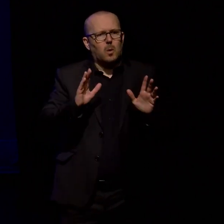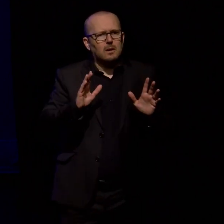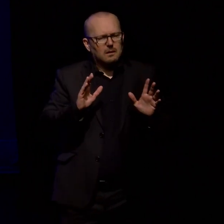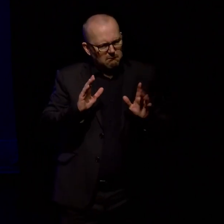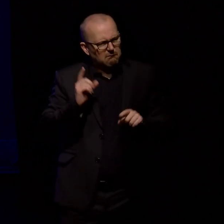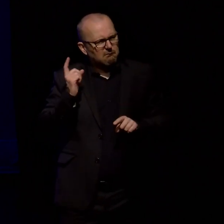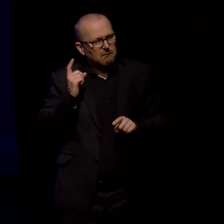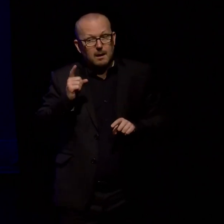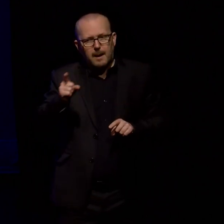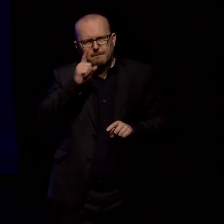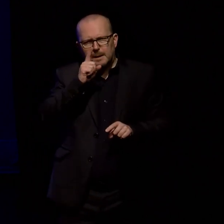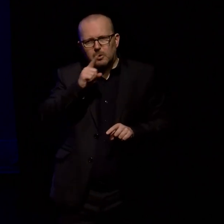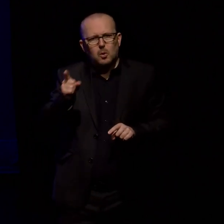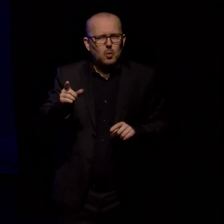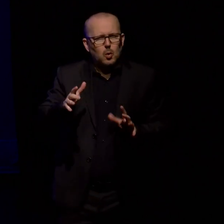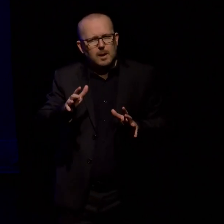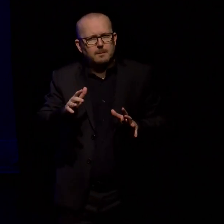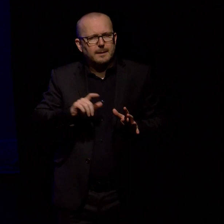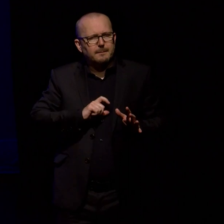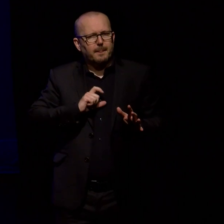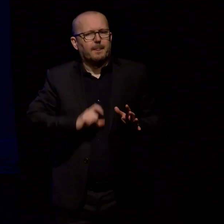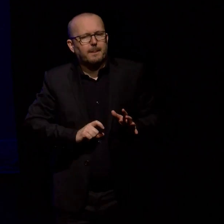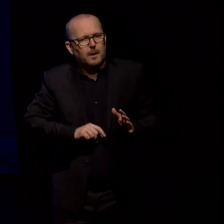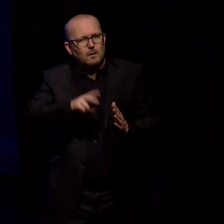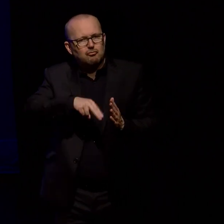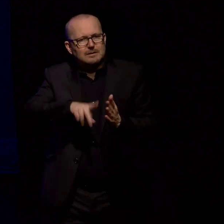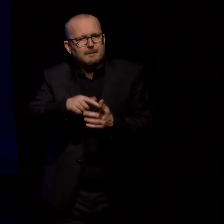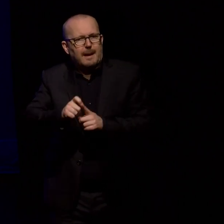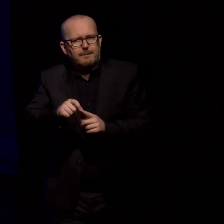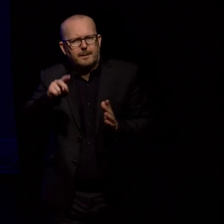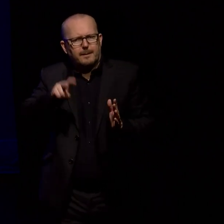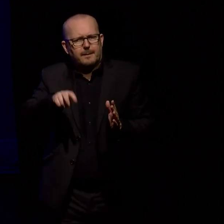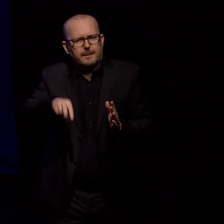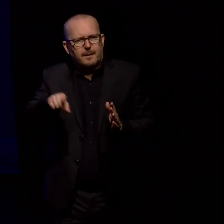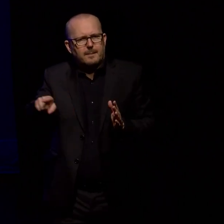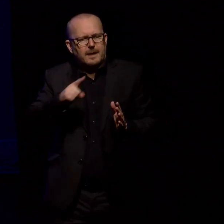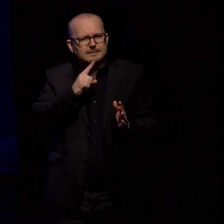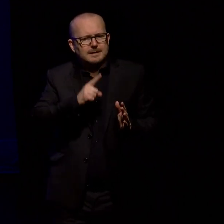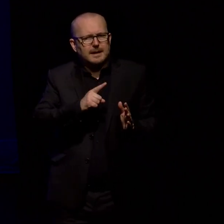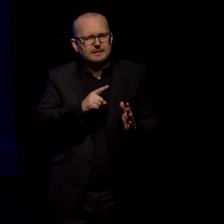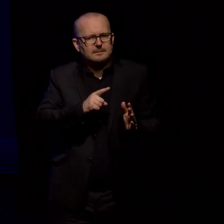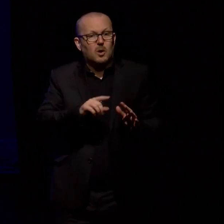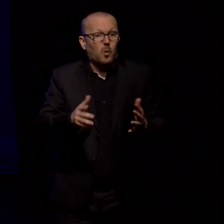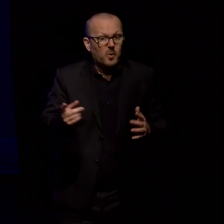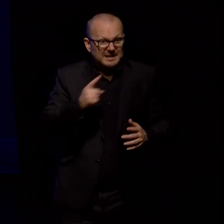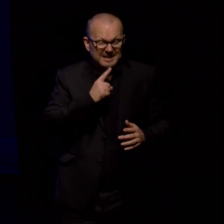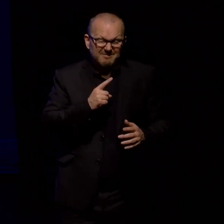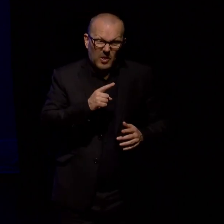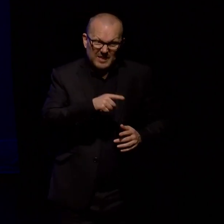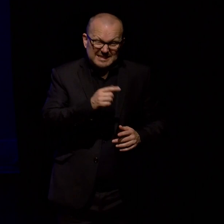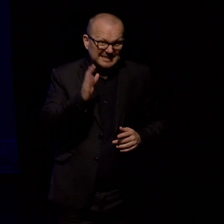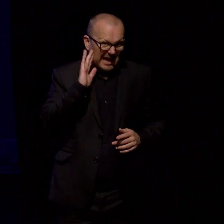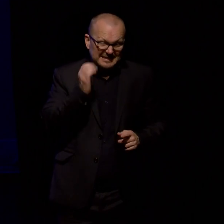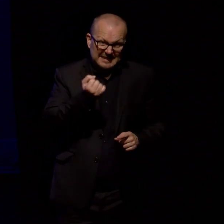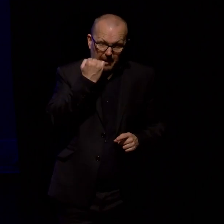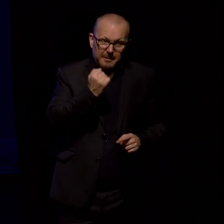were people usually who were less confident in reading maps made the observation almost always prefacing it with this is going to sound really dumb